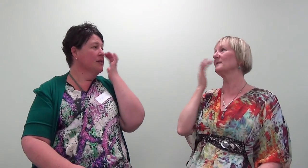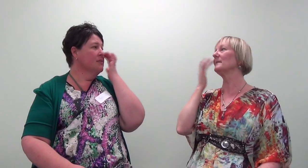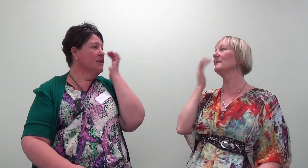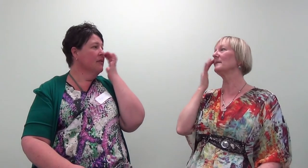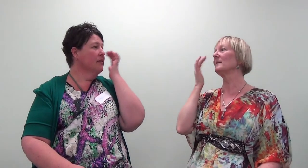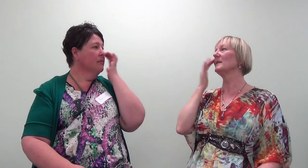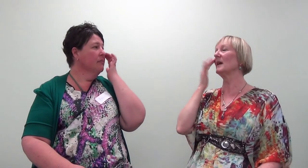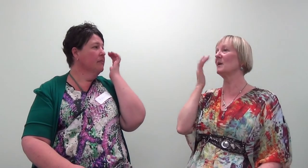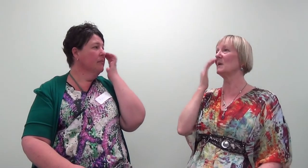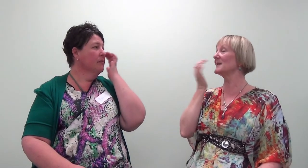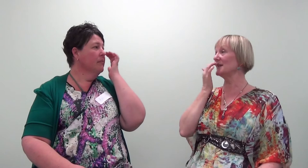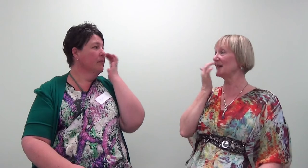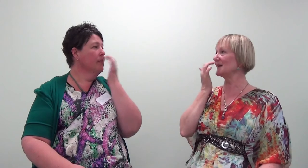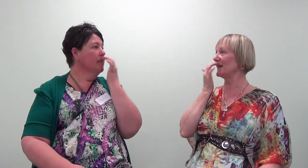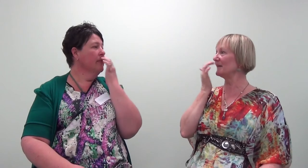Because I'm safe. I want to stay safe.